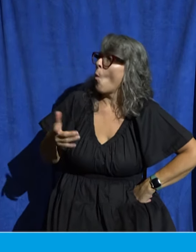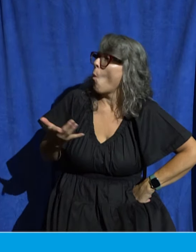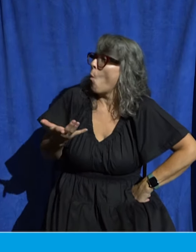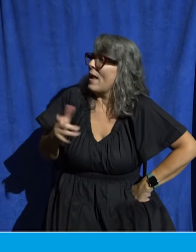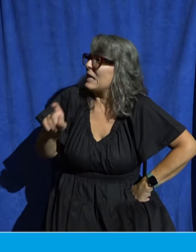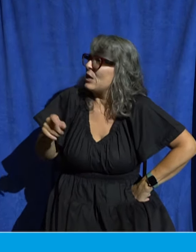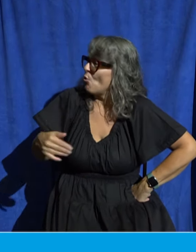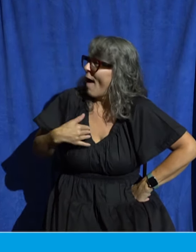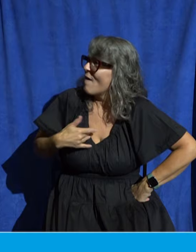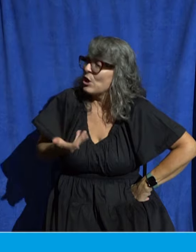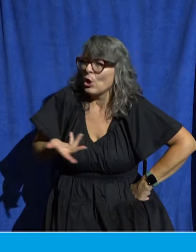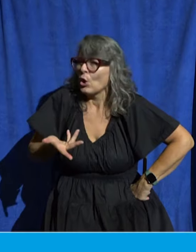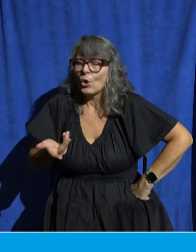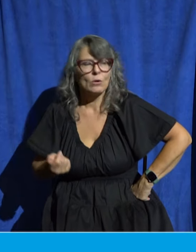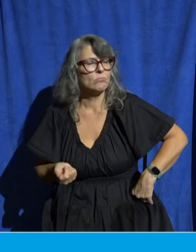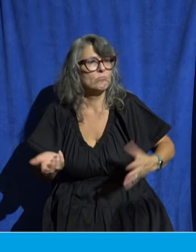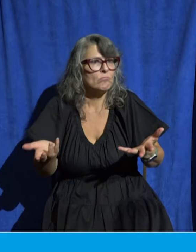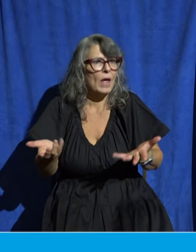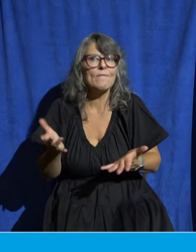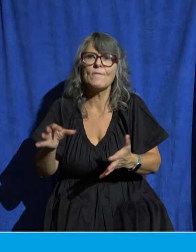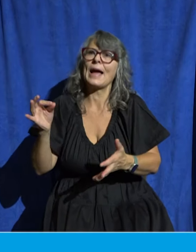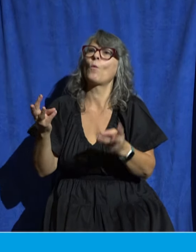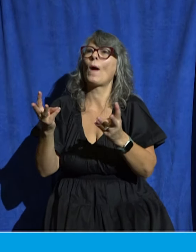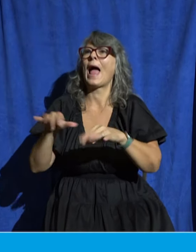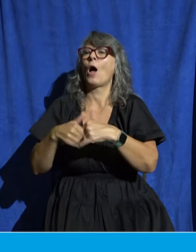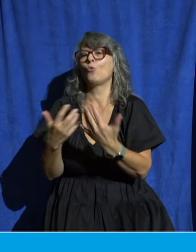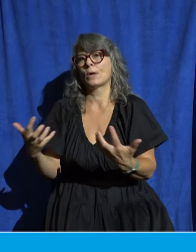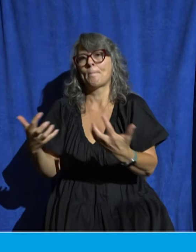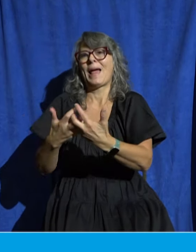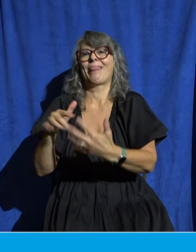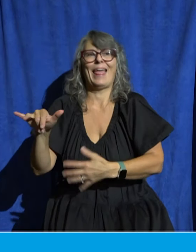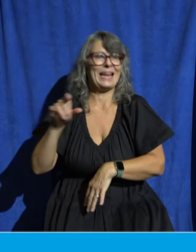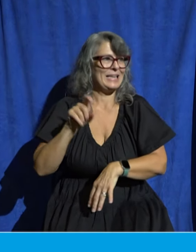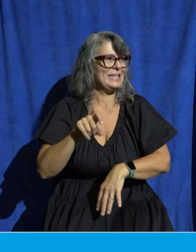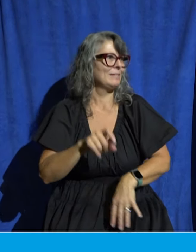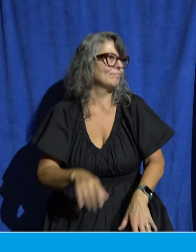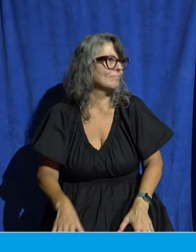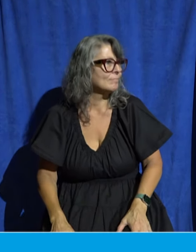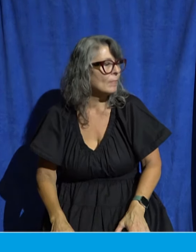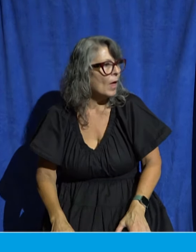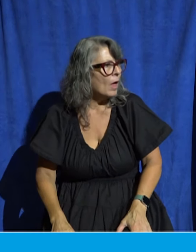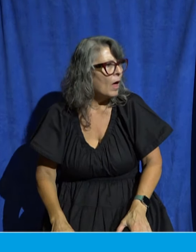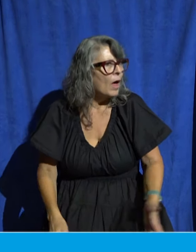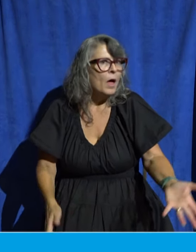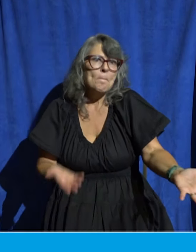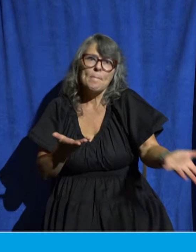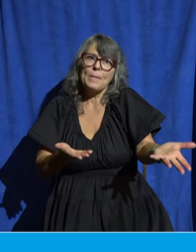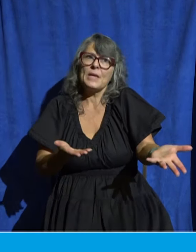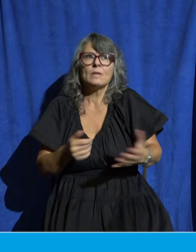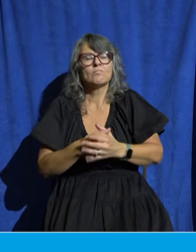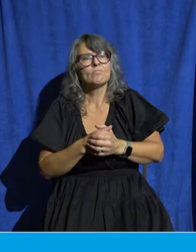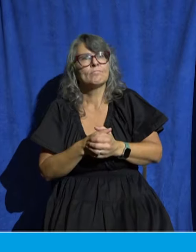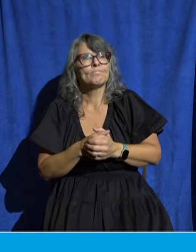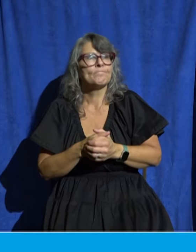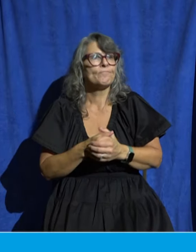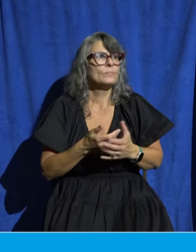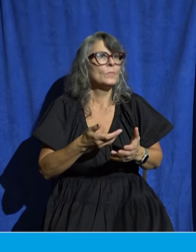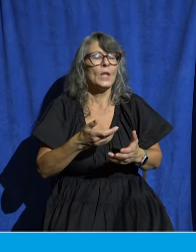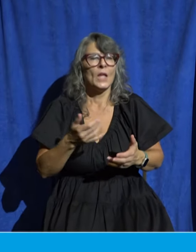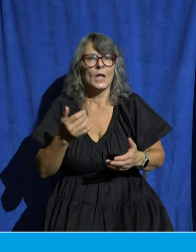help meet that need. And even if it ends up not being the right place God will absolutely use that experience to help you